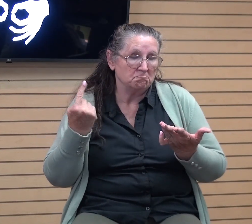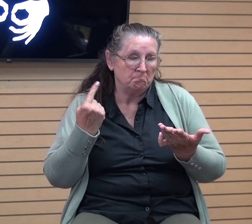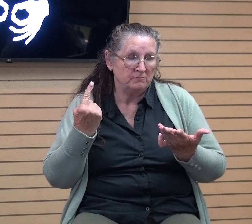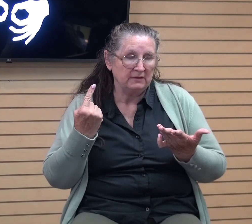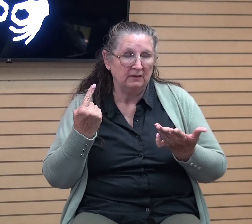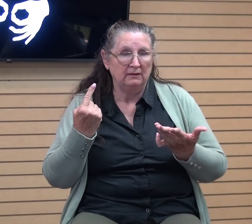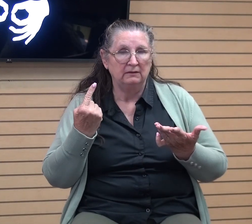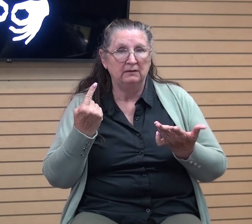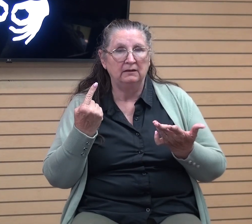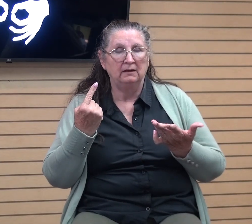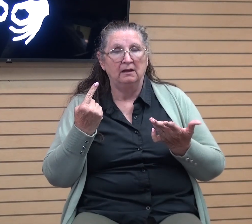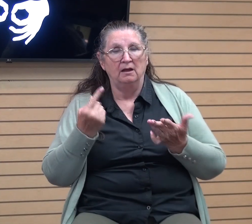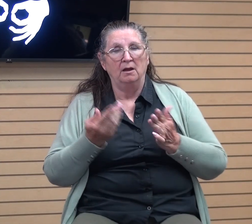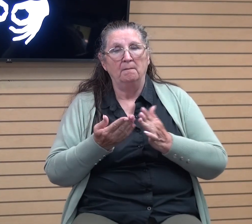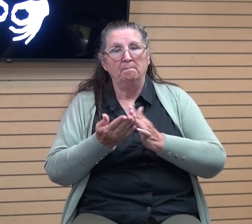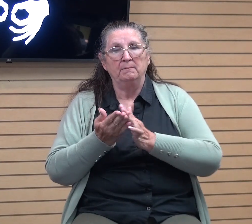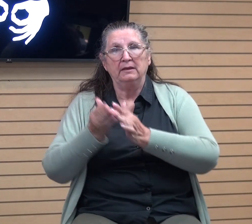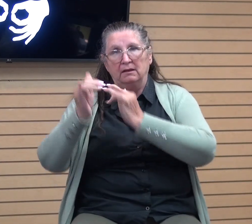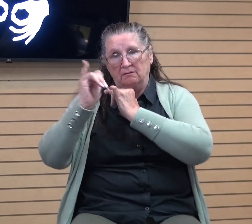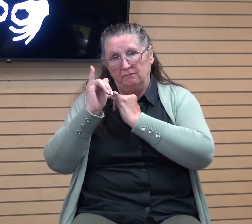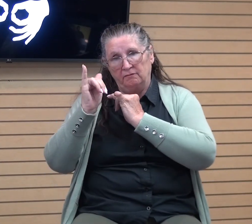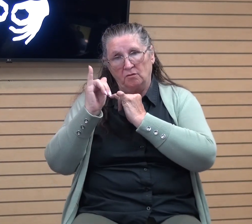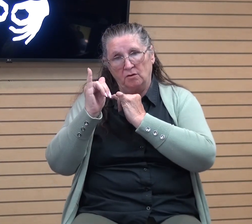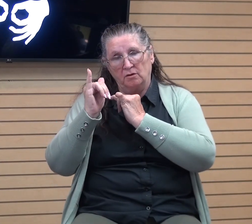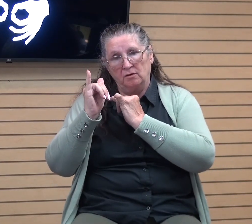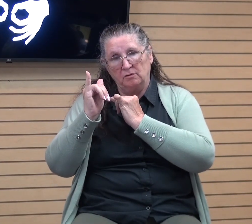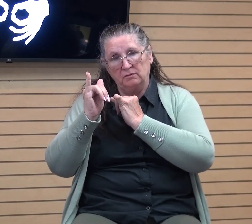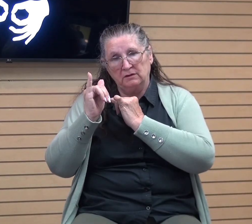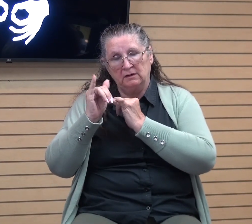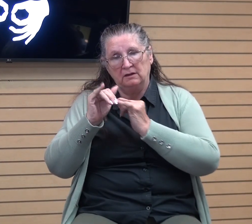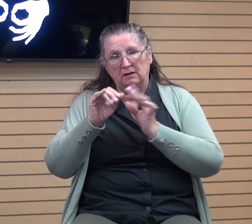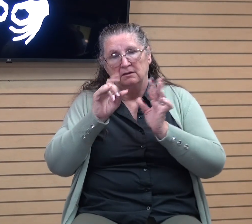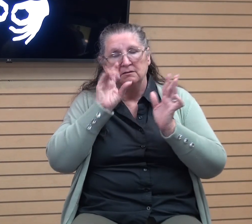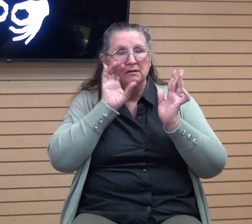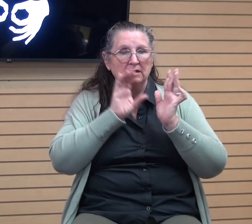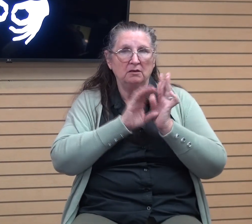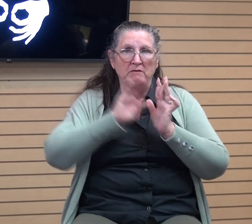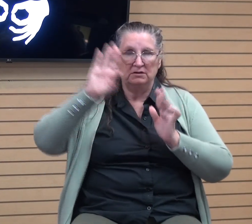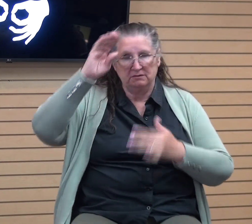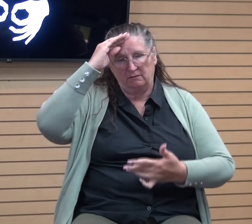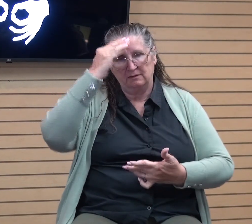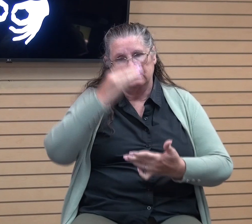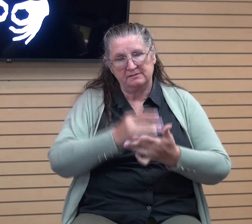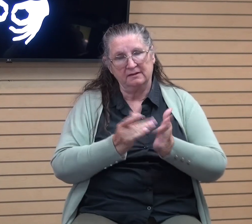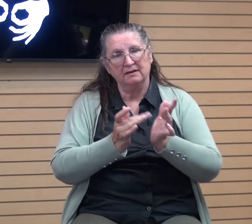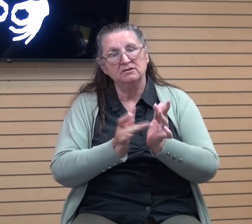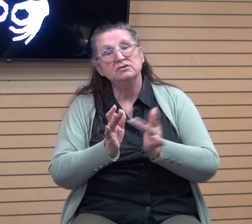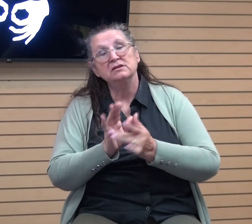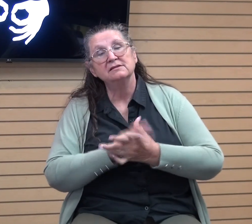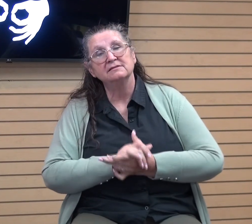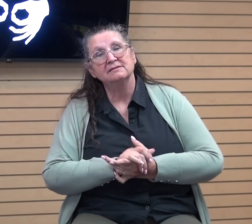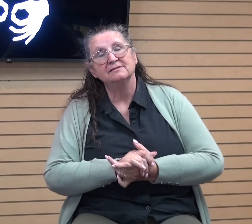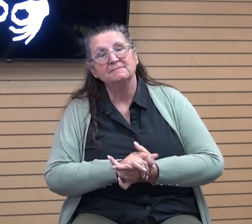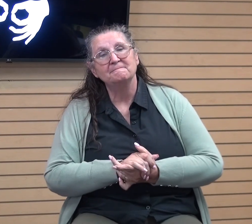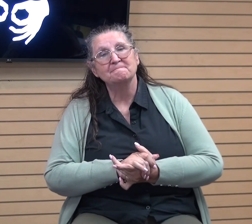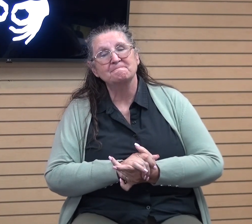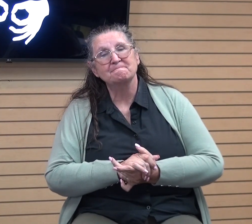is to be conformed to the image of his Son, Jesus. See,